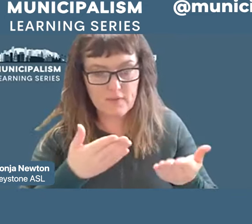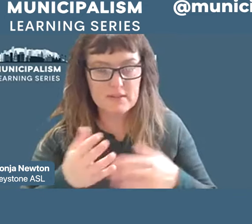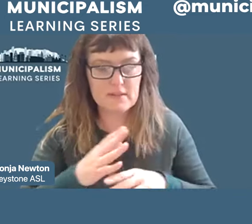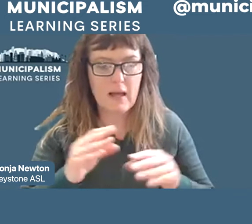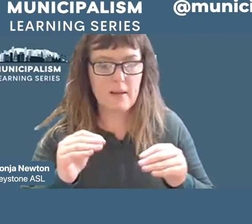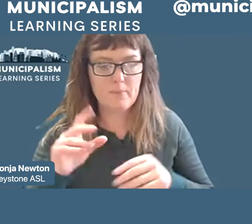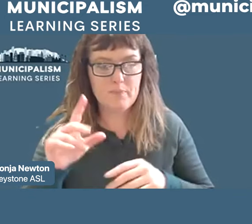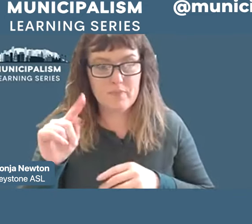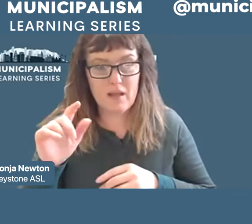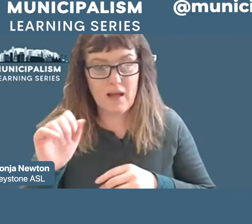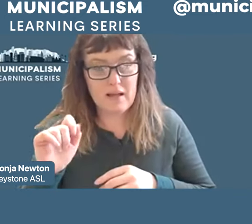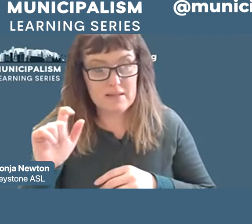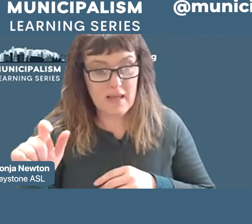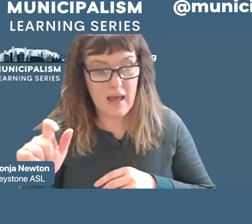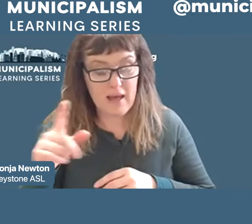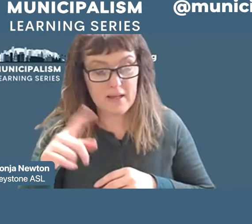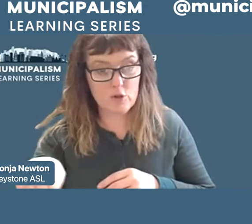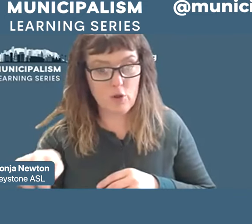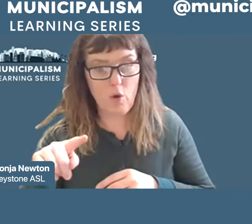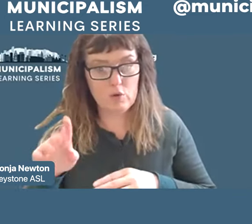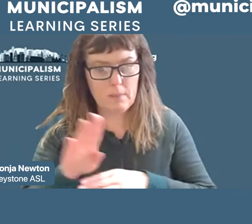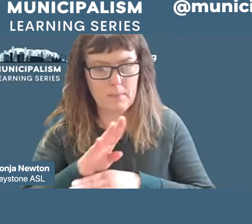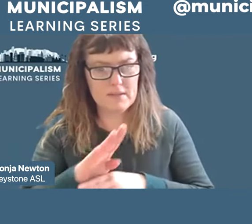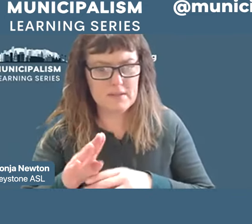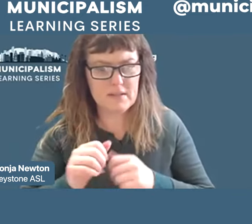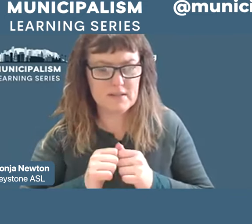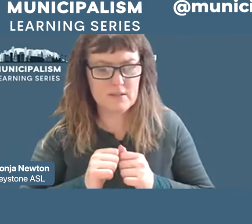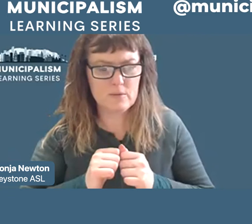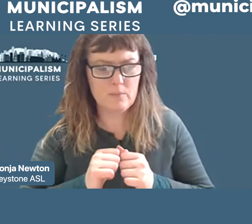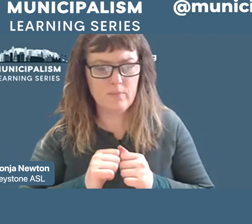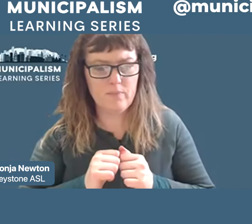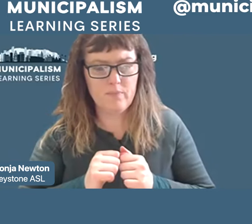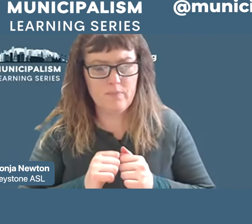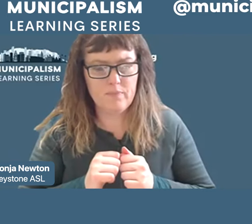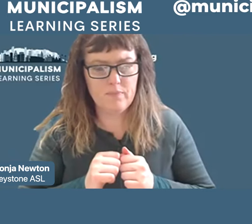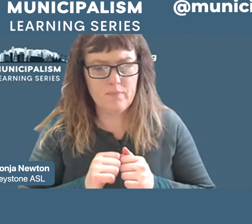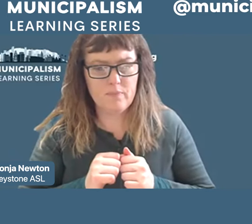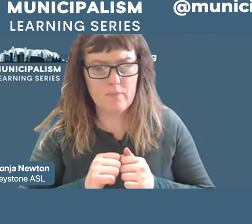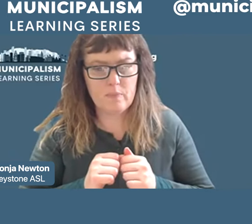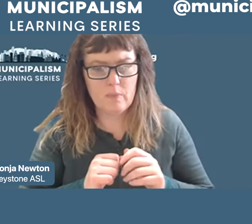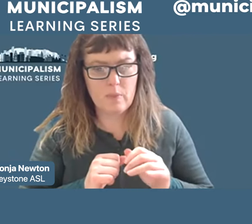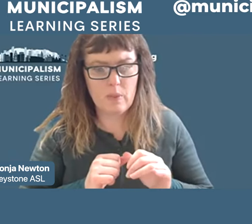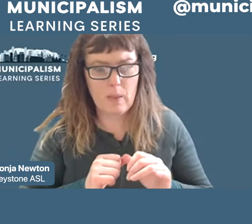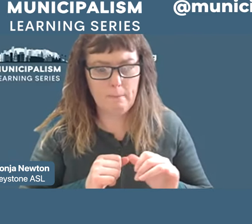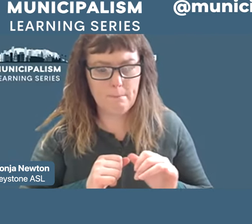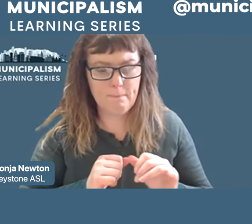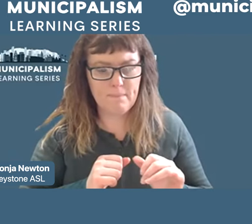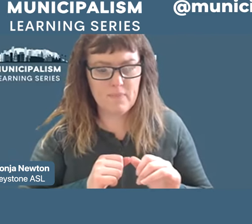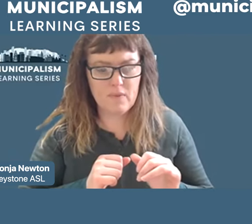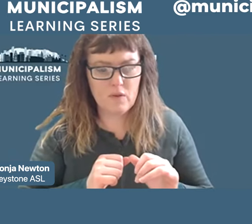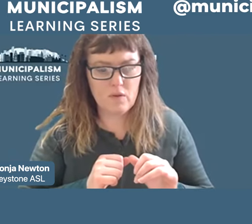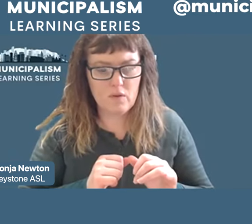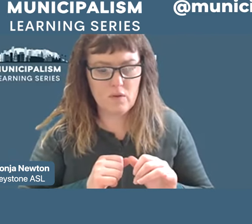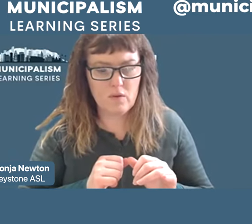making sure that a big corporation like Chevron, which is one of the largest refinery and is in Richmond backyard,